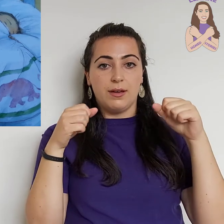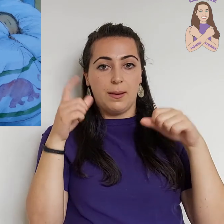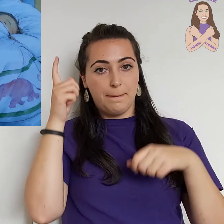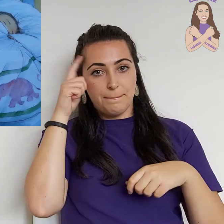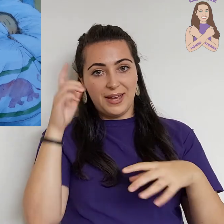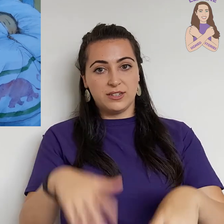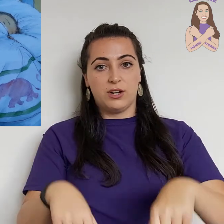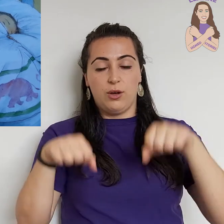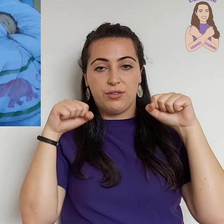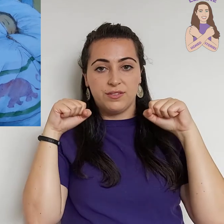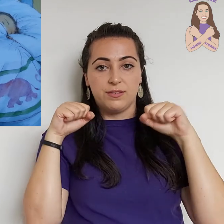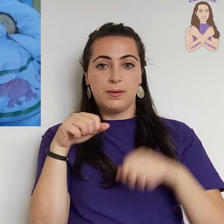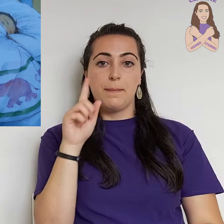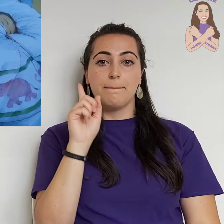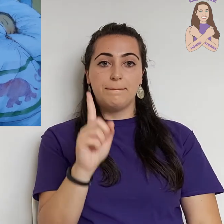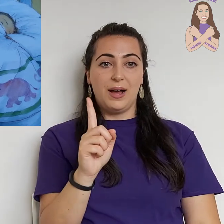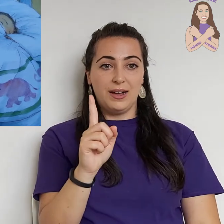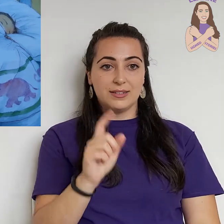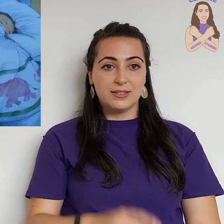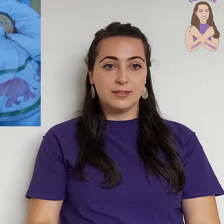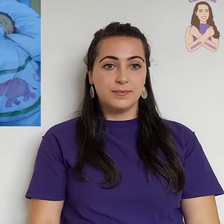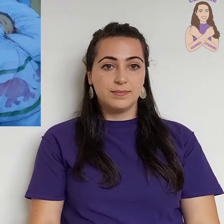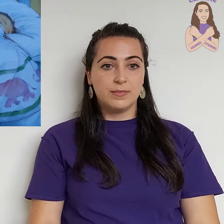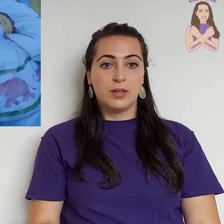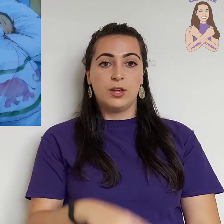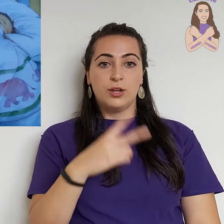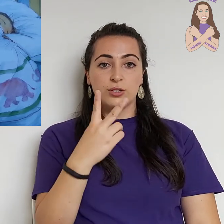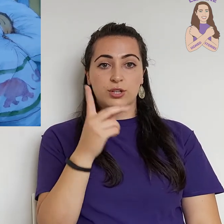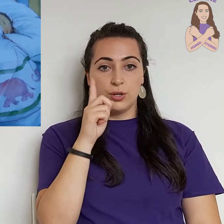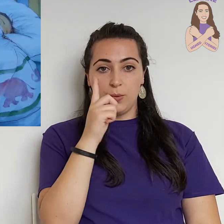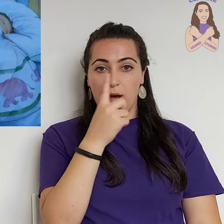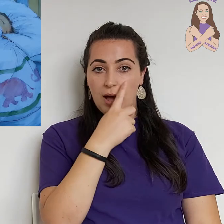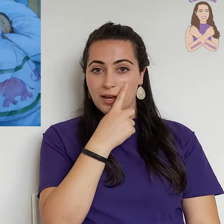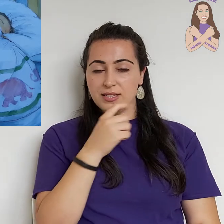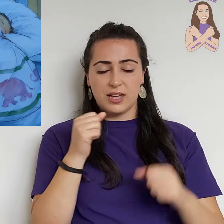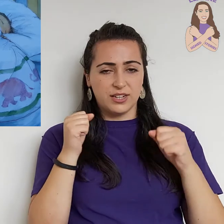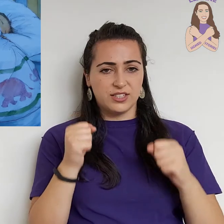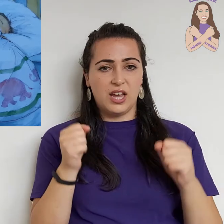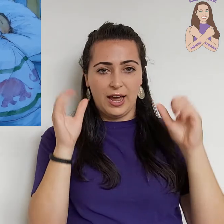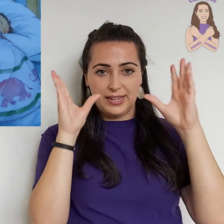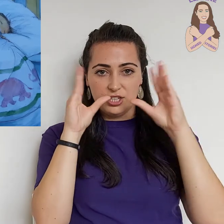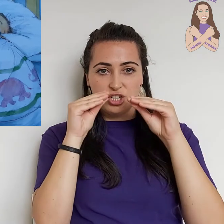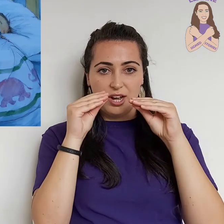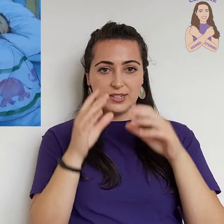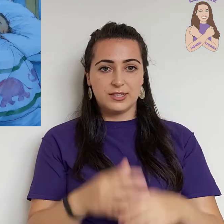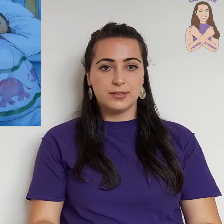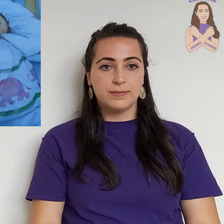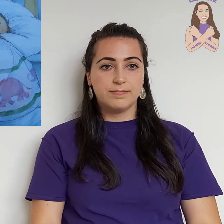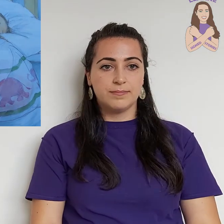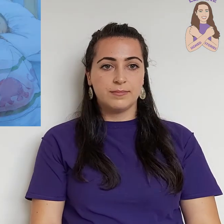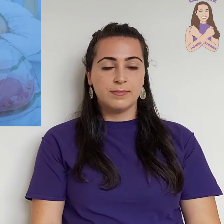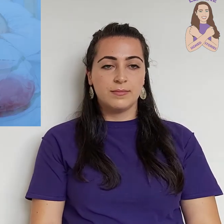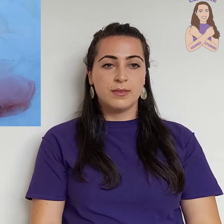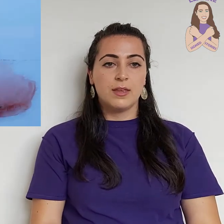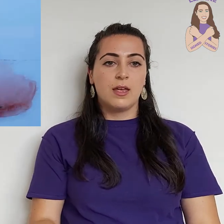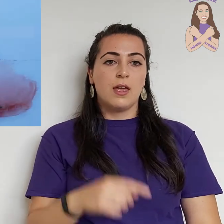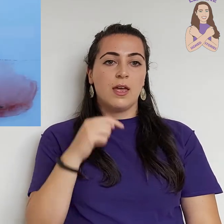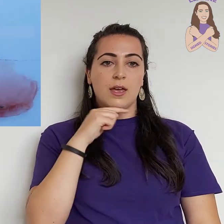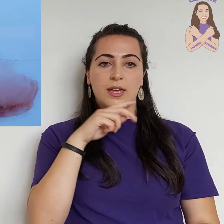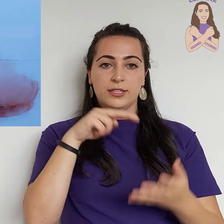bedcloths, but two eyes are tight shut. He